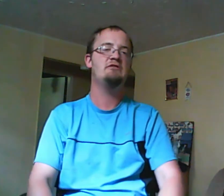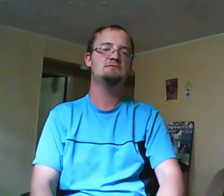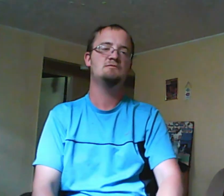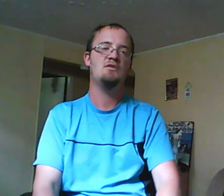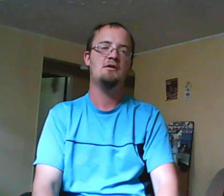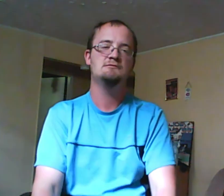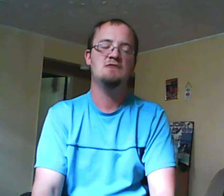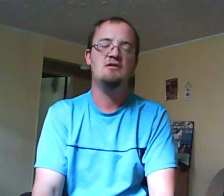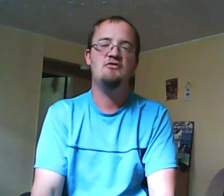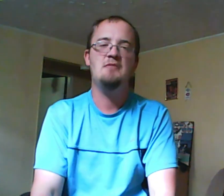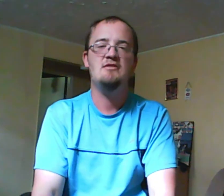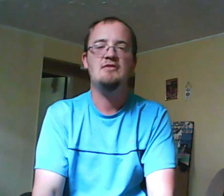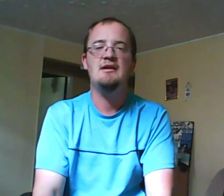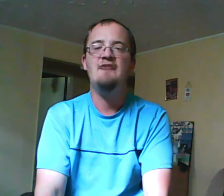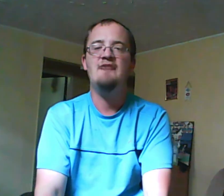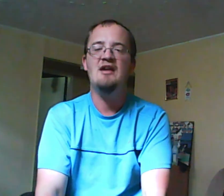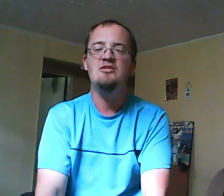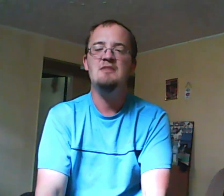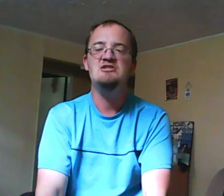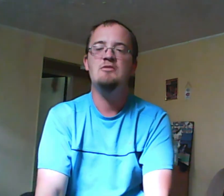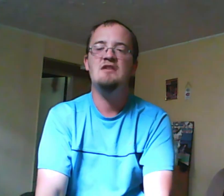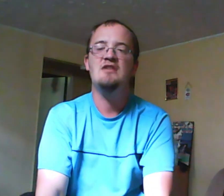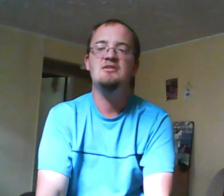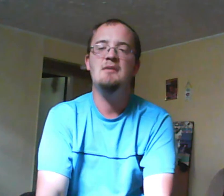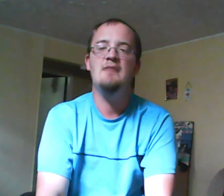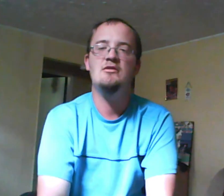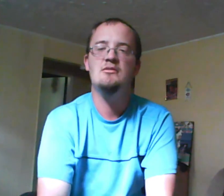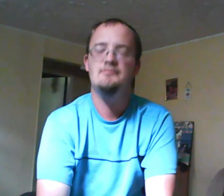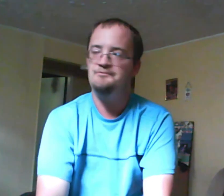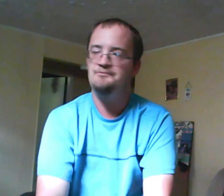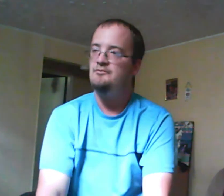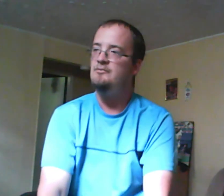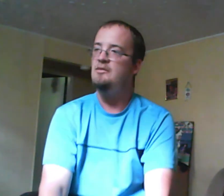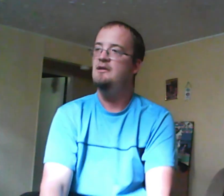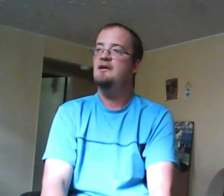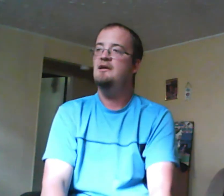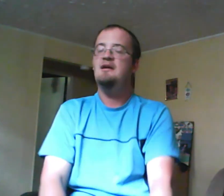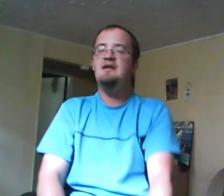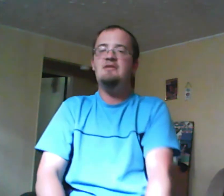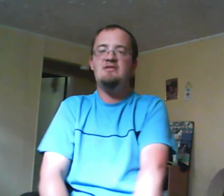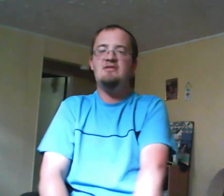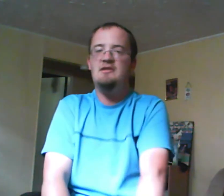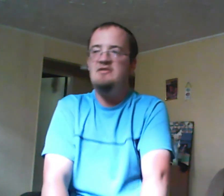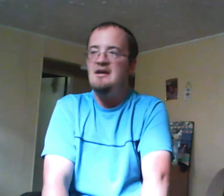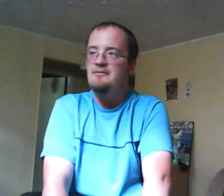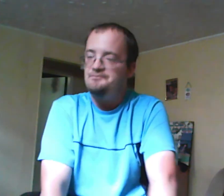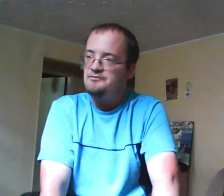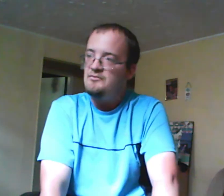Hunter from making something and I forgot to mention this when I talked about Miles in the list is that you know